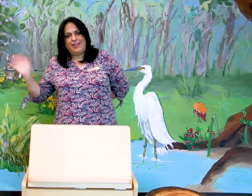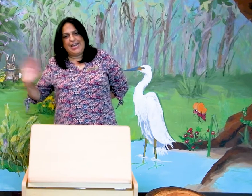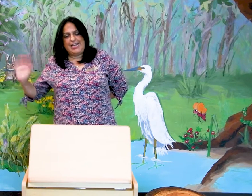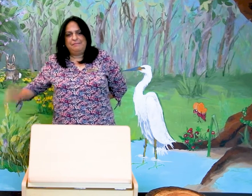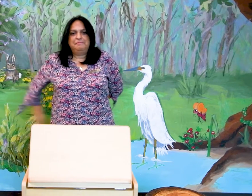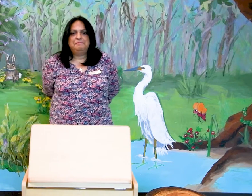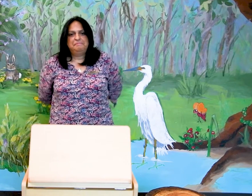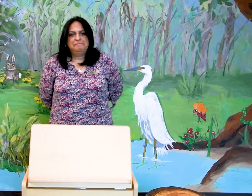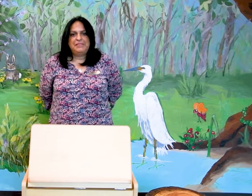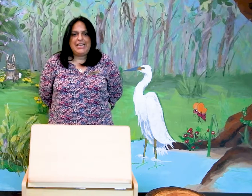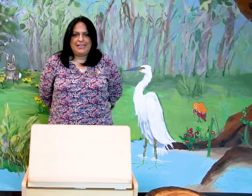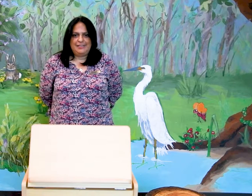day. The end.